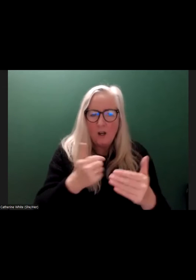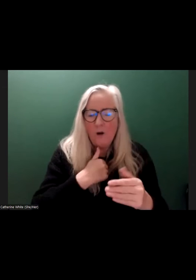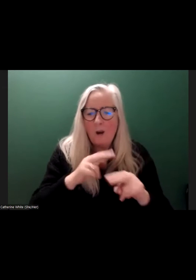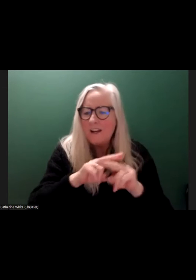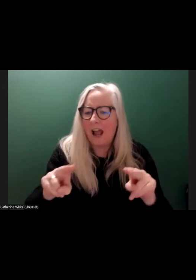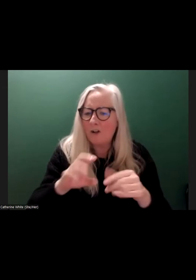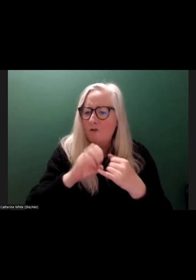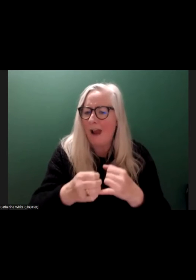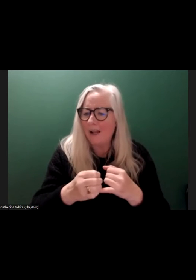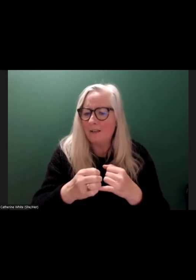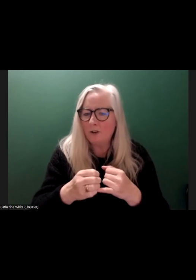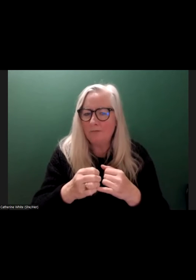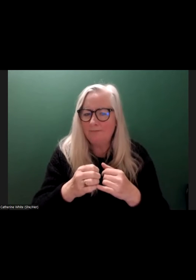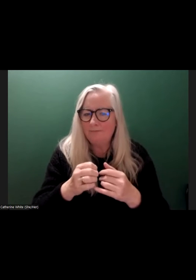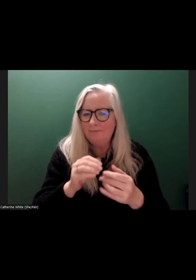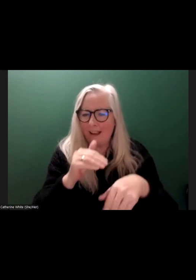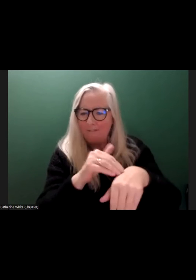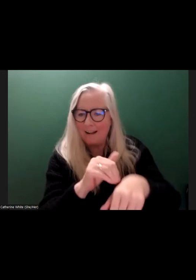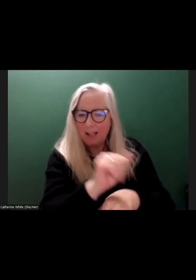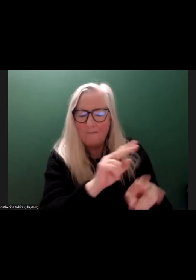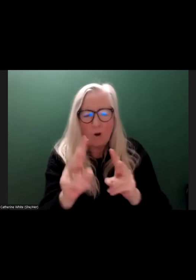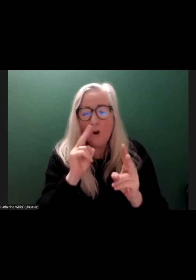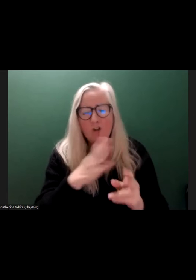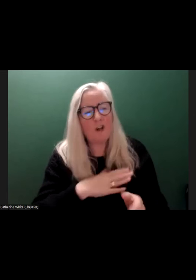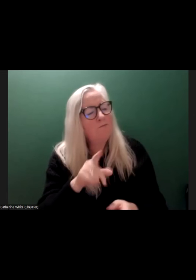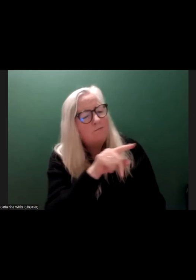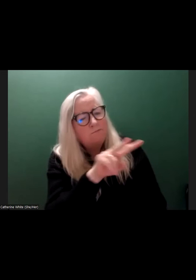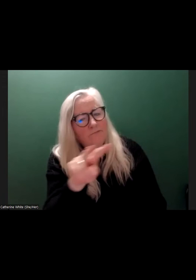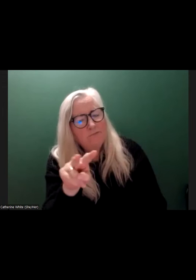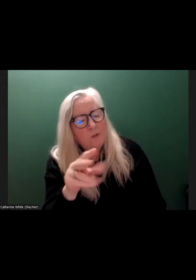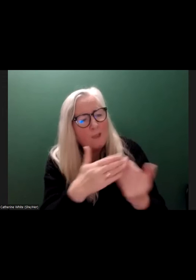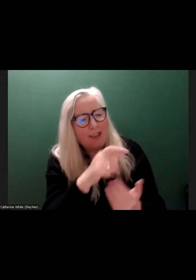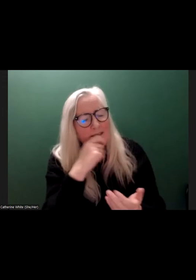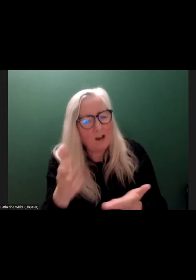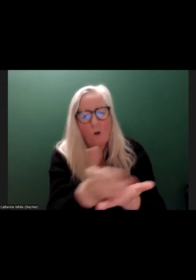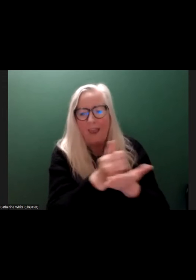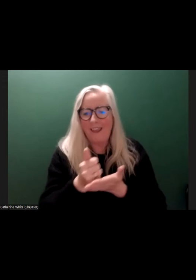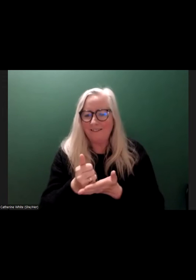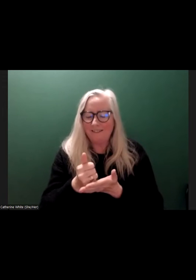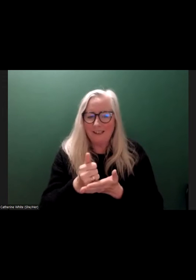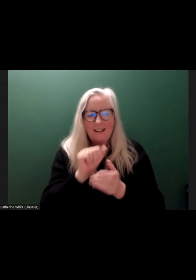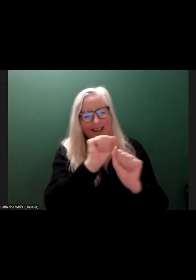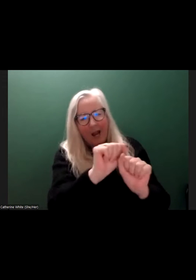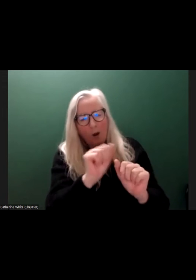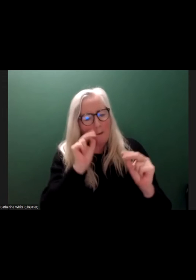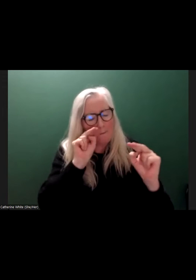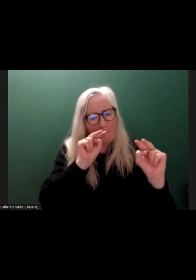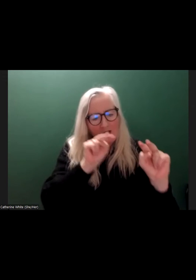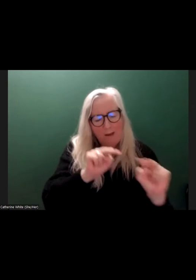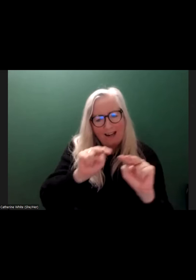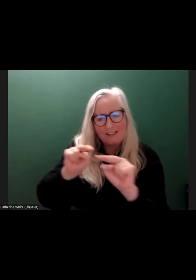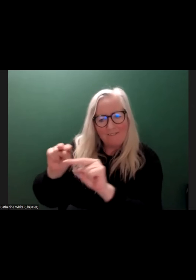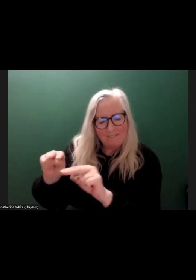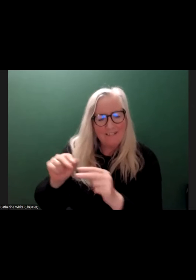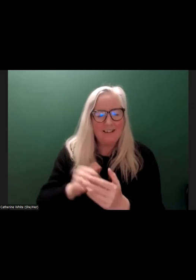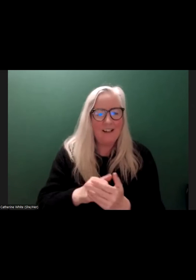their view. We just listen and see what's happening and collect that perspective. Because perspective equals good policy. If you